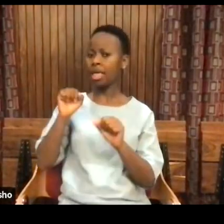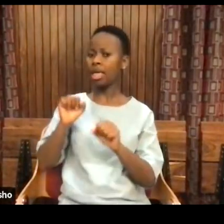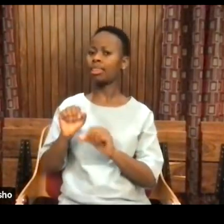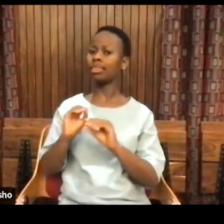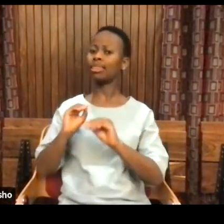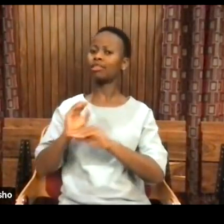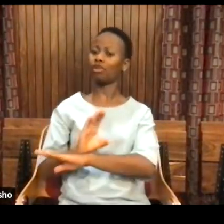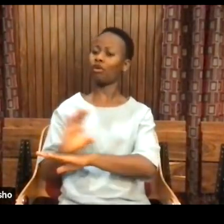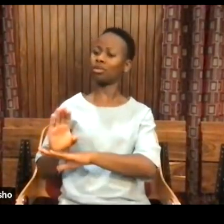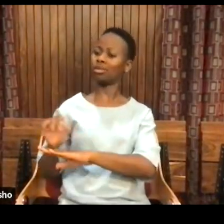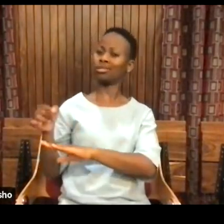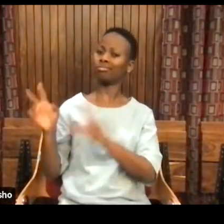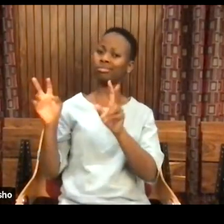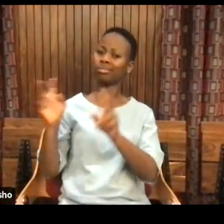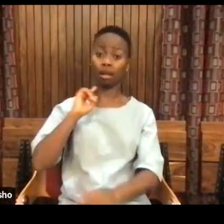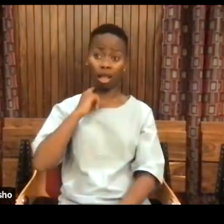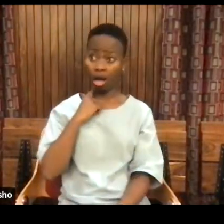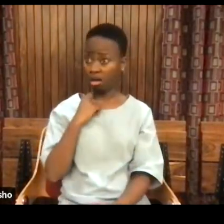That'd be a cool course, wouldn't it?